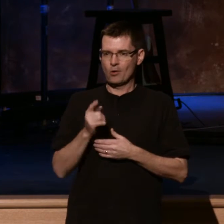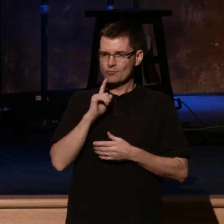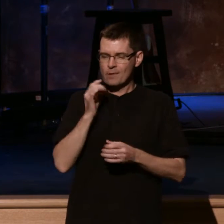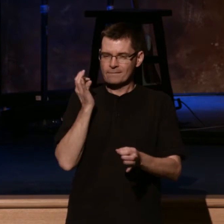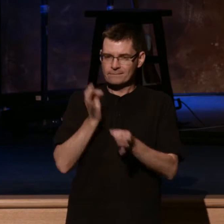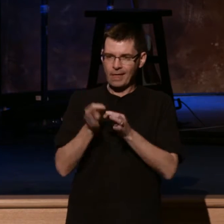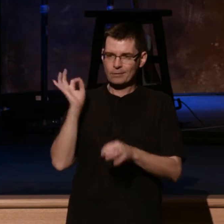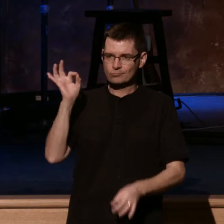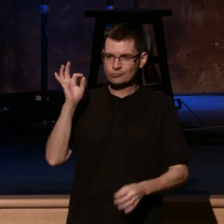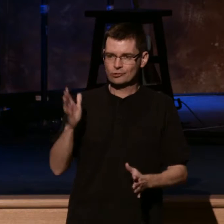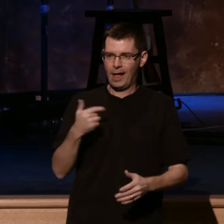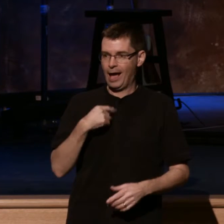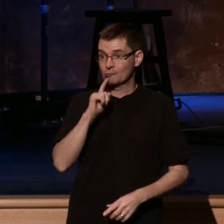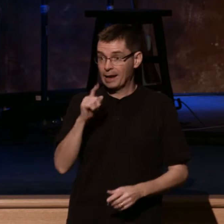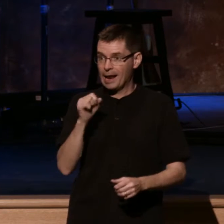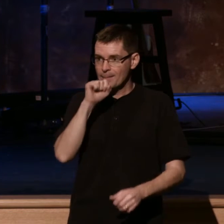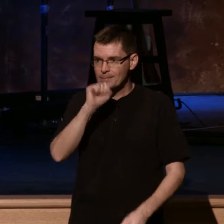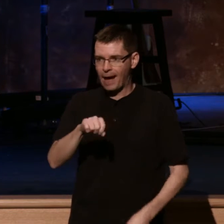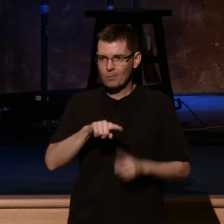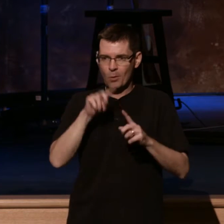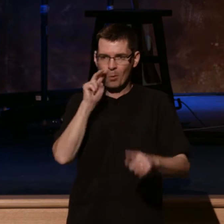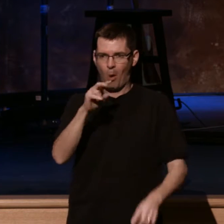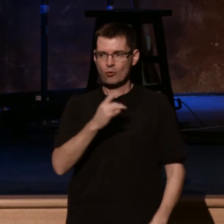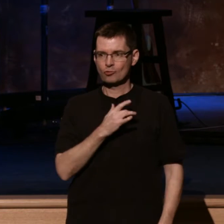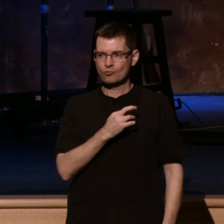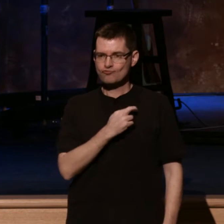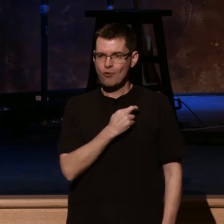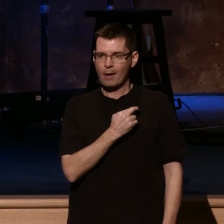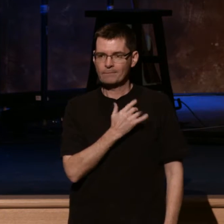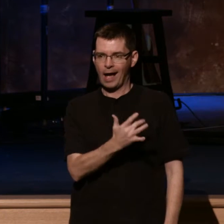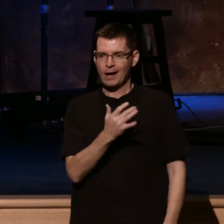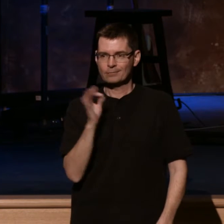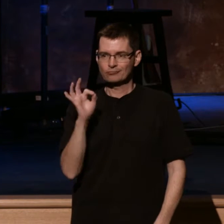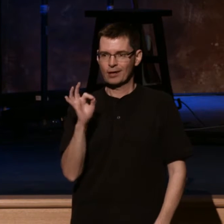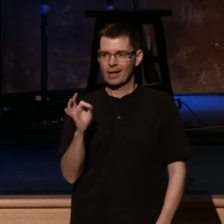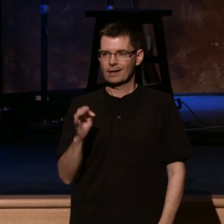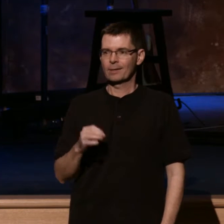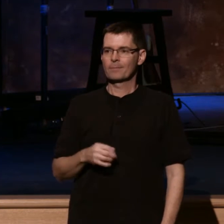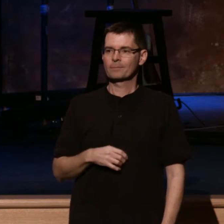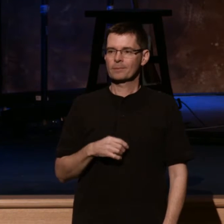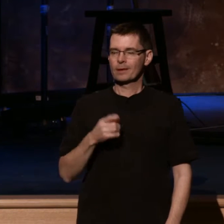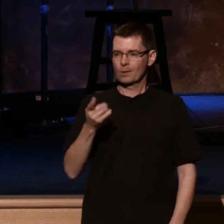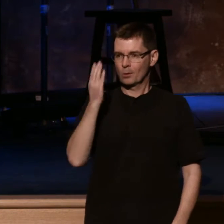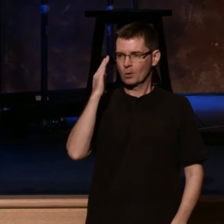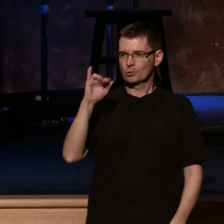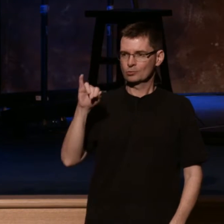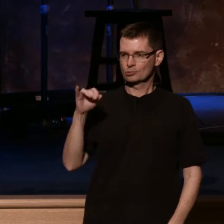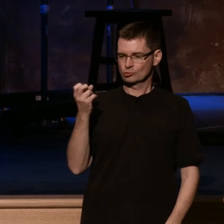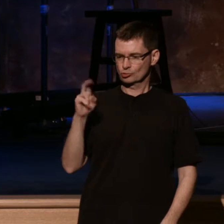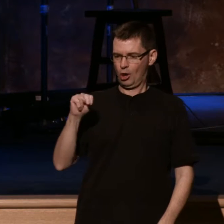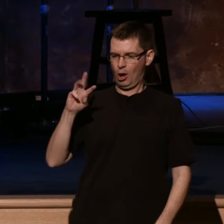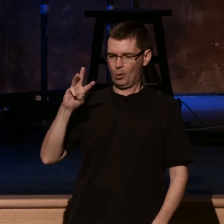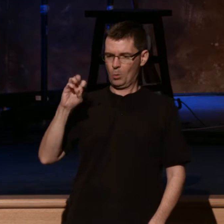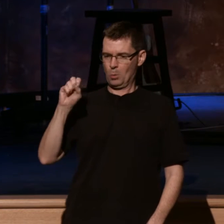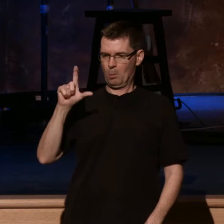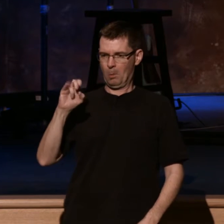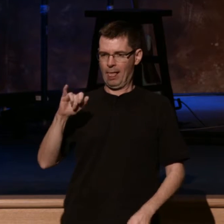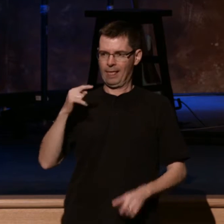I love watching Robbie preach. I told him in the back room. John Wesley apparently had a statement. I keep it on my desk. God's Word